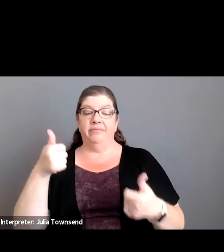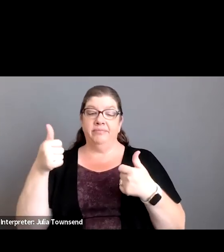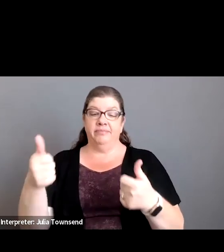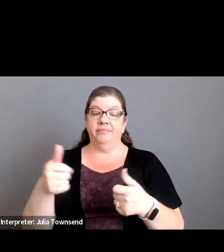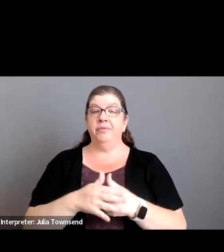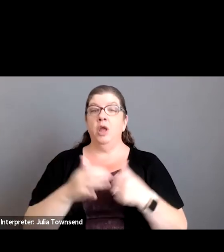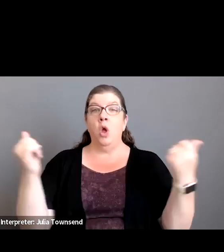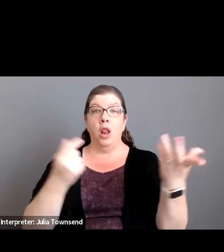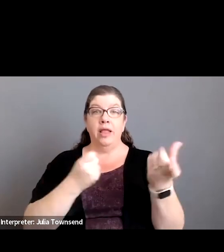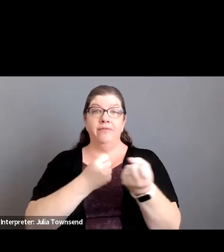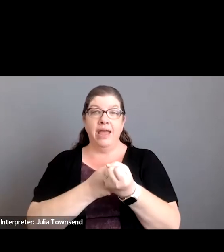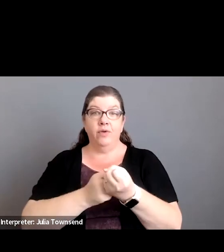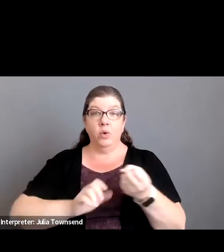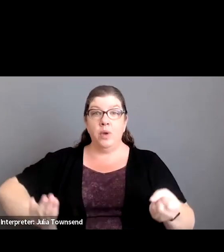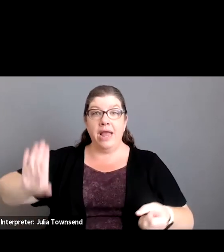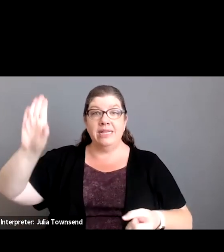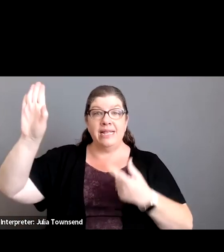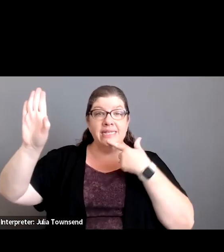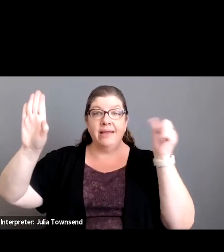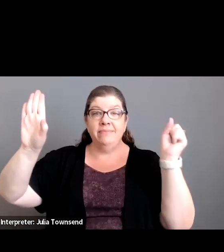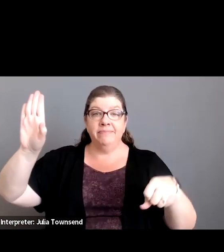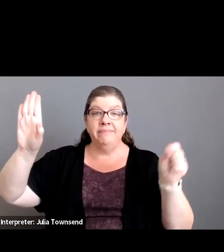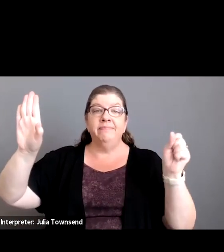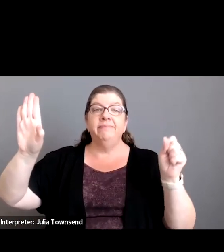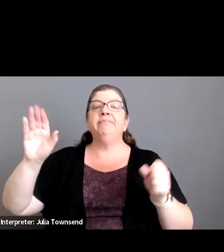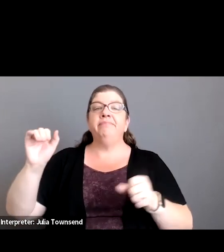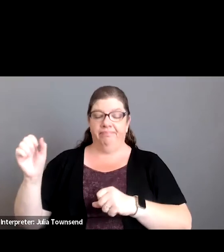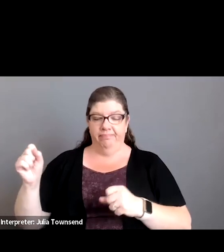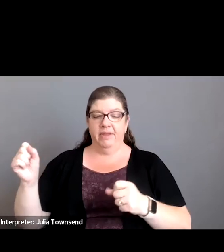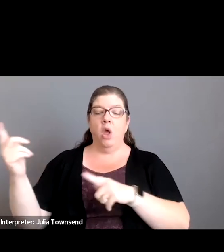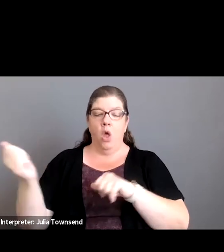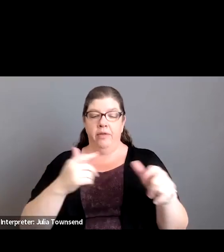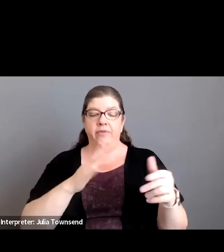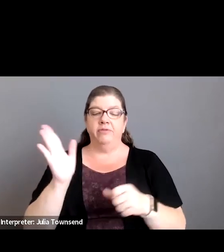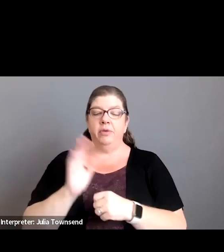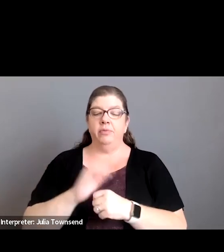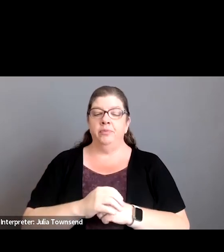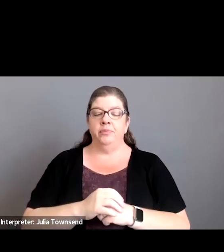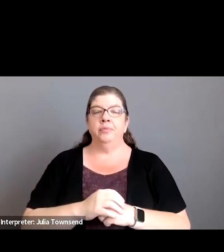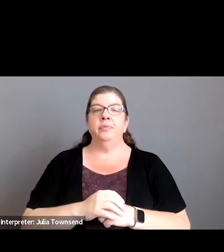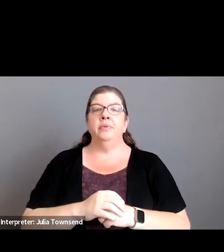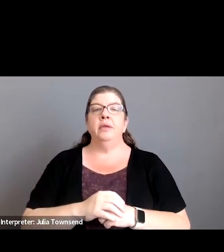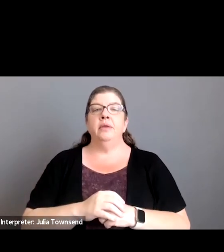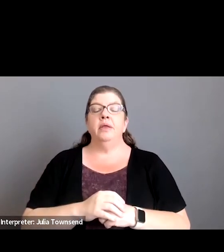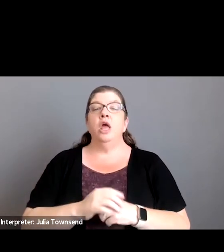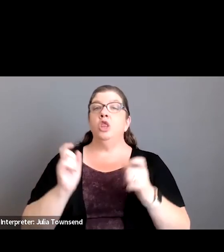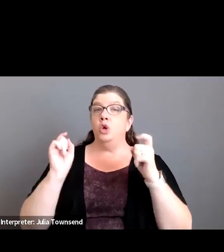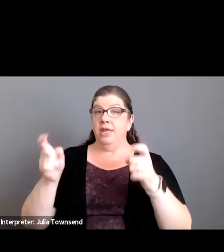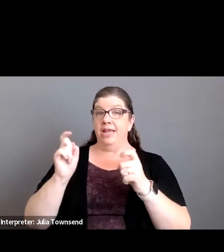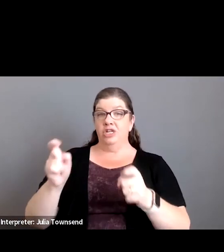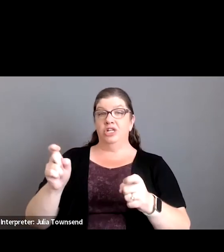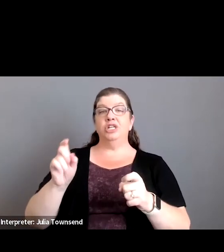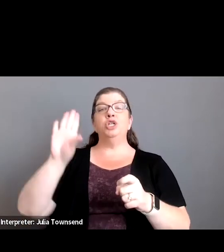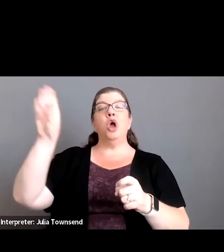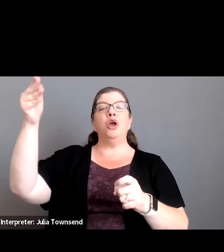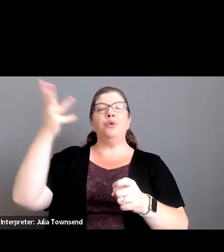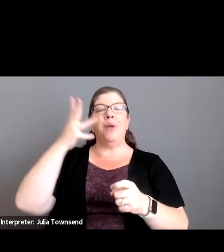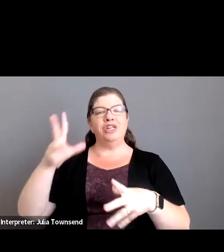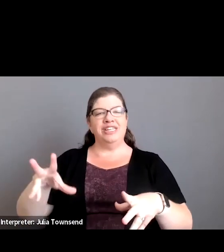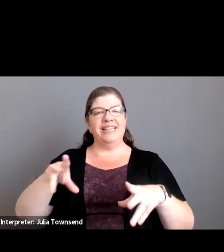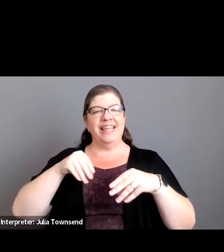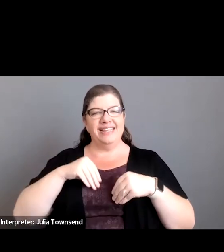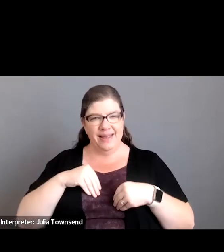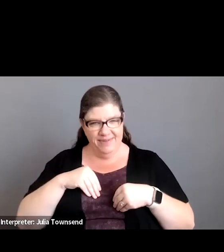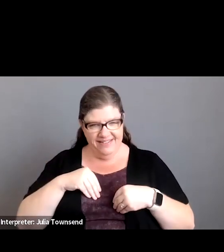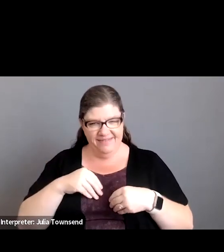um all in favor please raise your hand and say aye aye aye aye okay the donations are graciously accepted